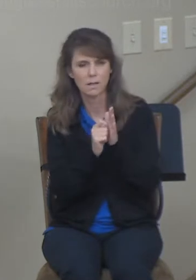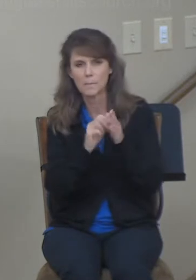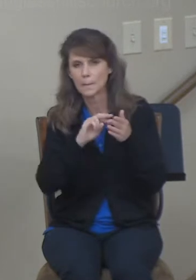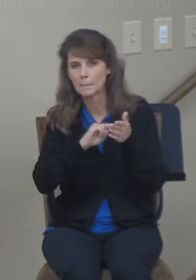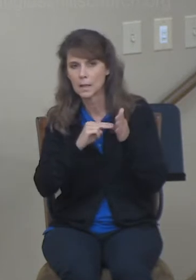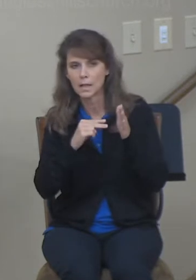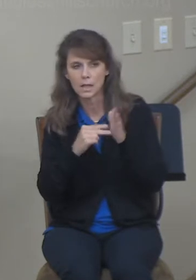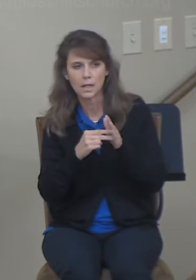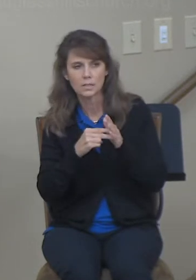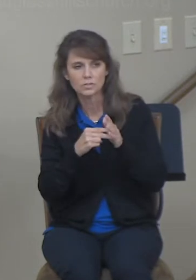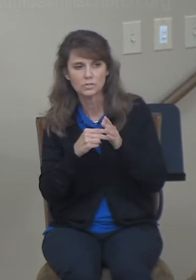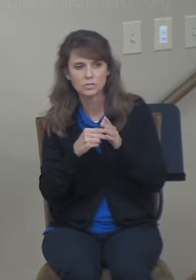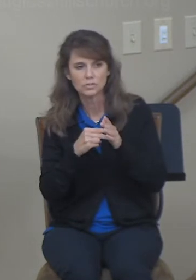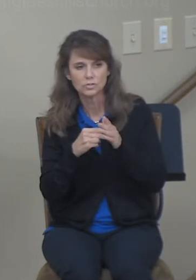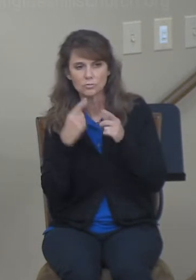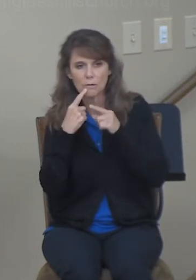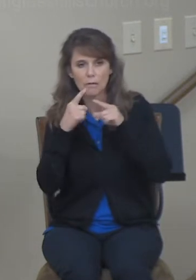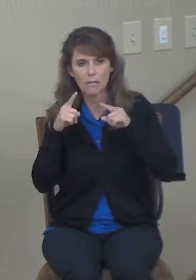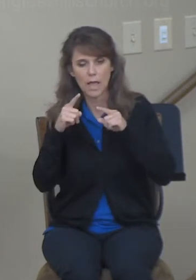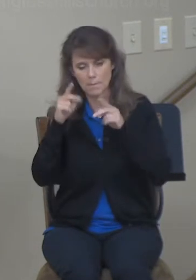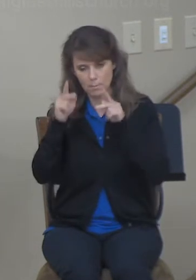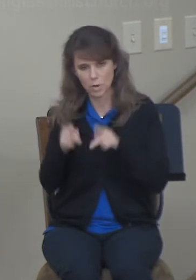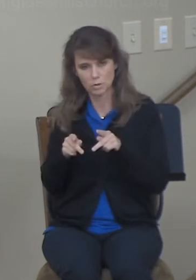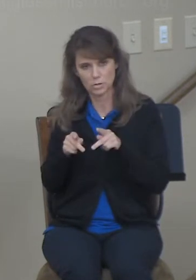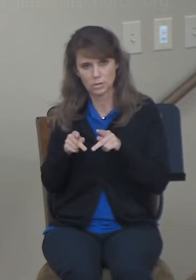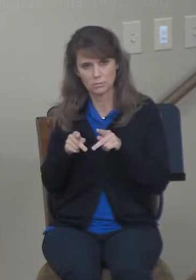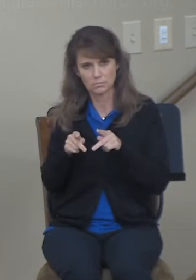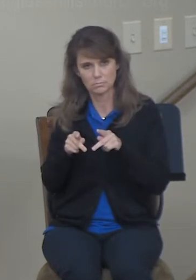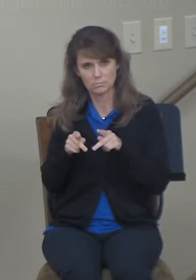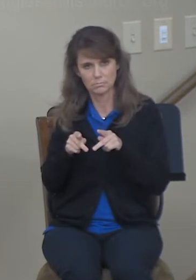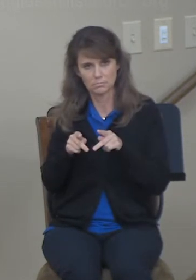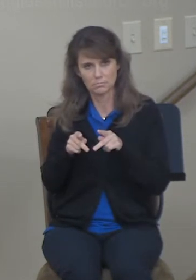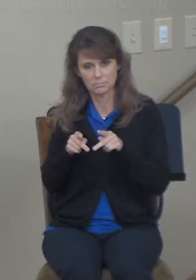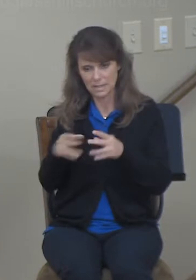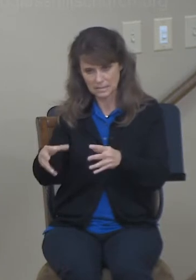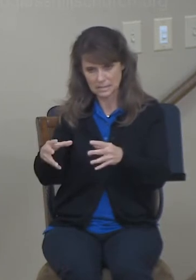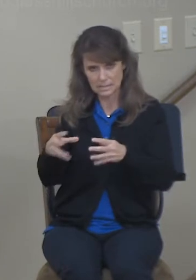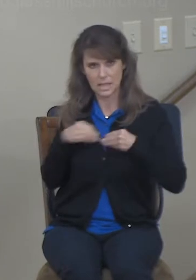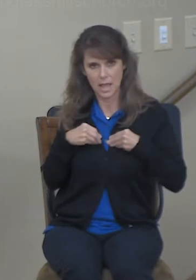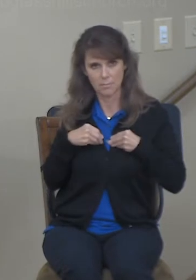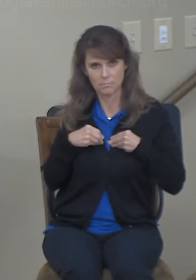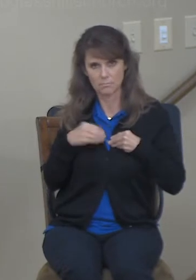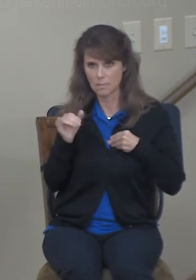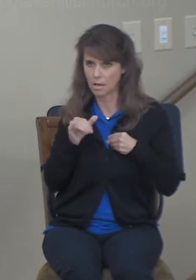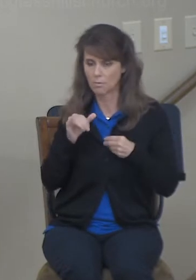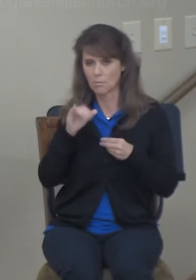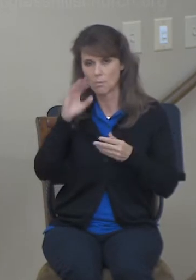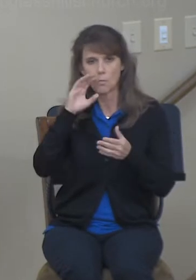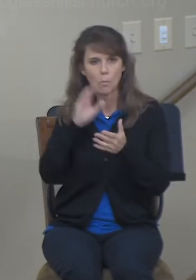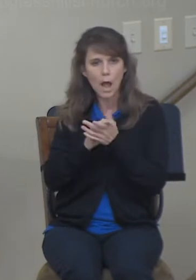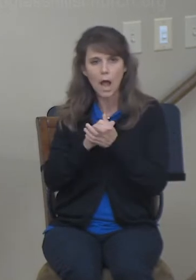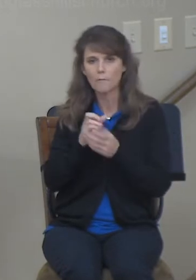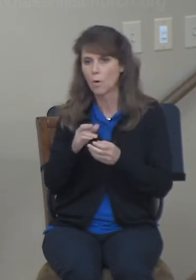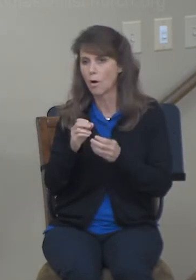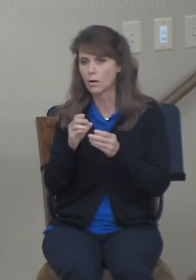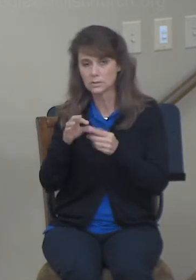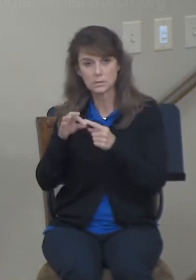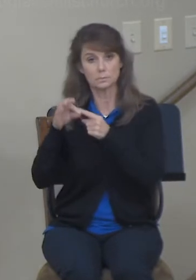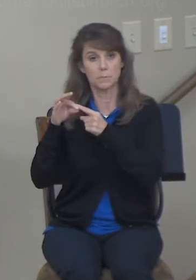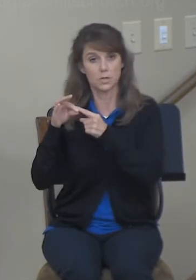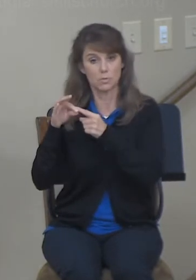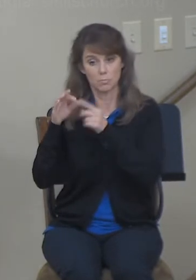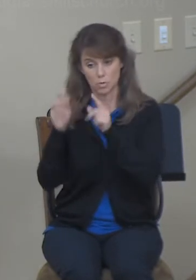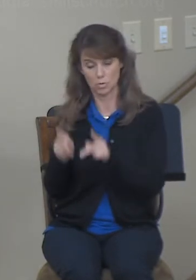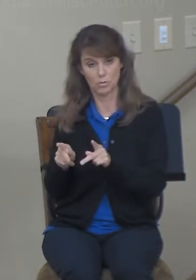being claimed by God or being claimed as a wife or someone of special attraction. And we see that